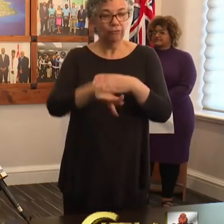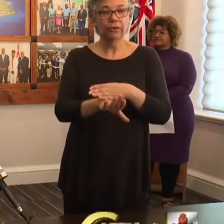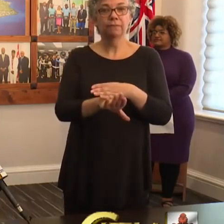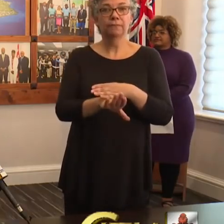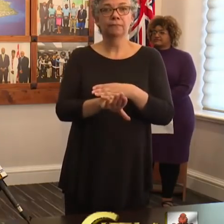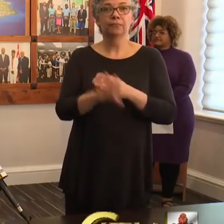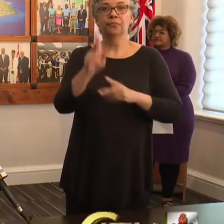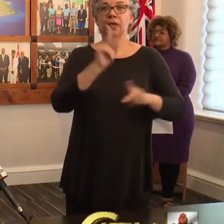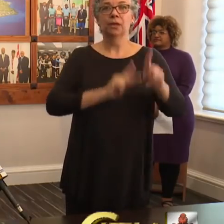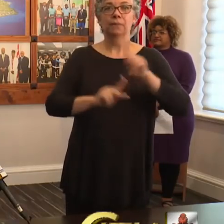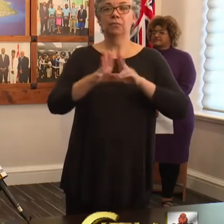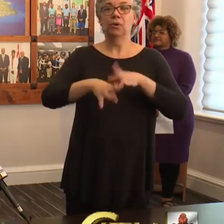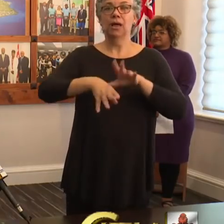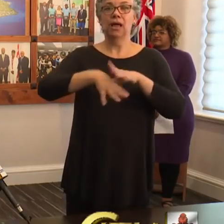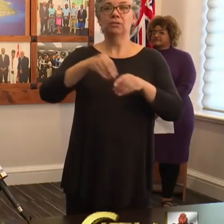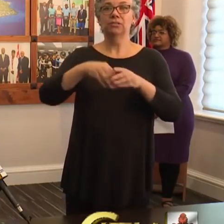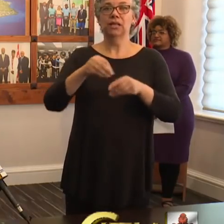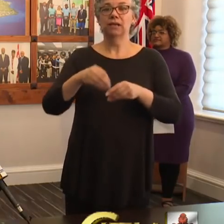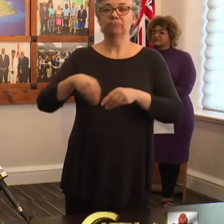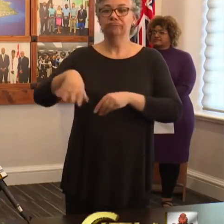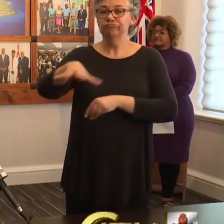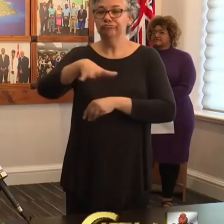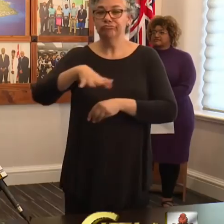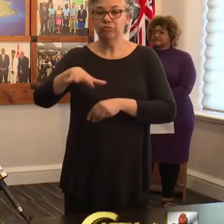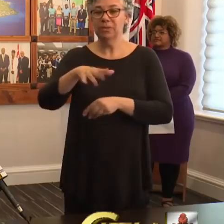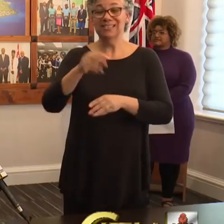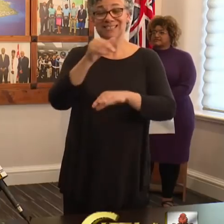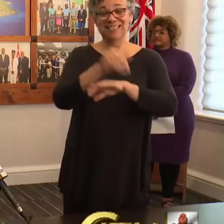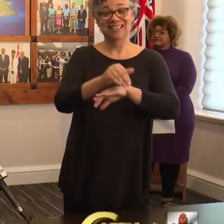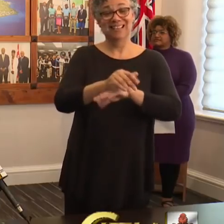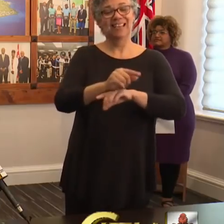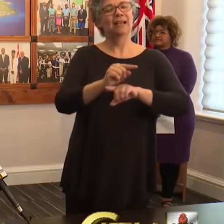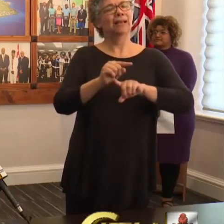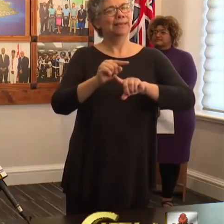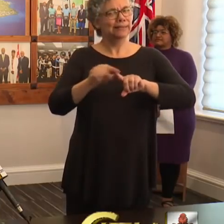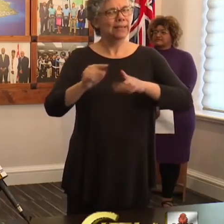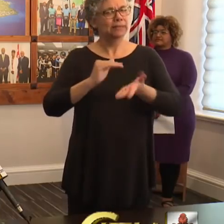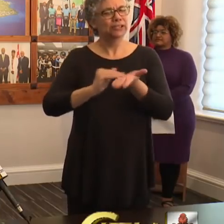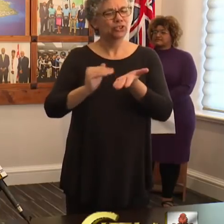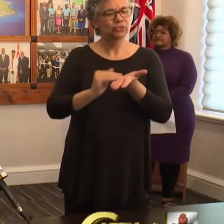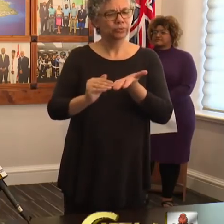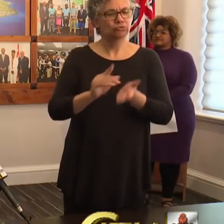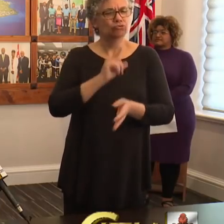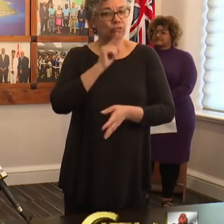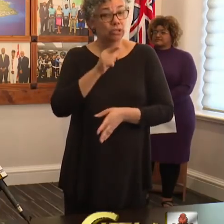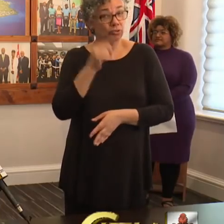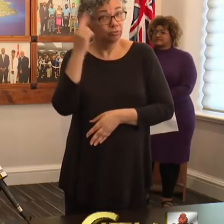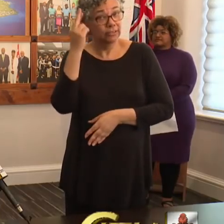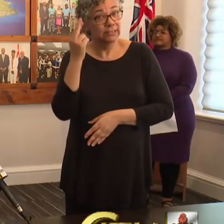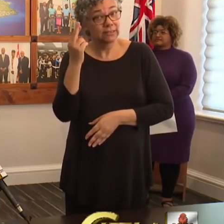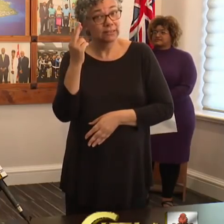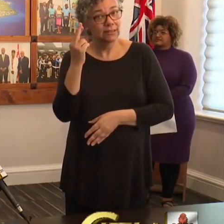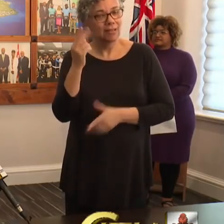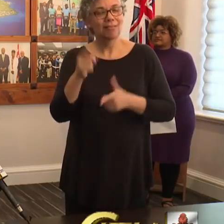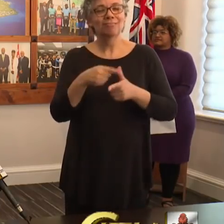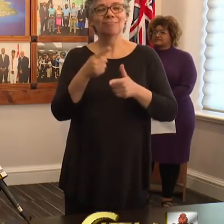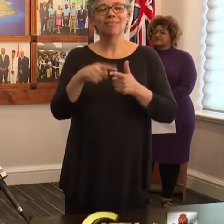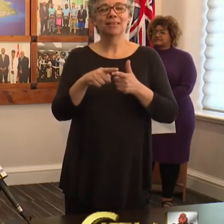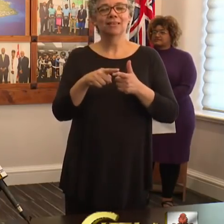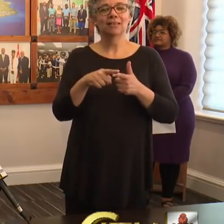Persons found outside of their properties at night unless exempt for a legitimate reason, they will be